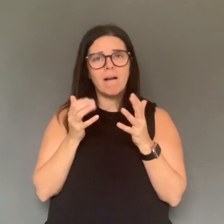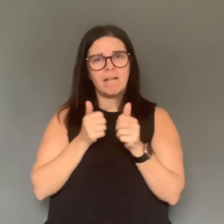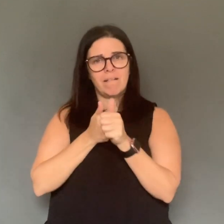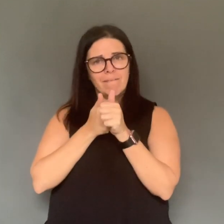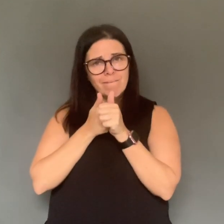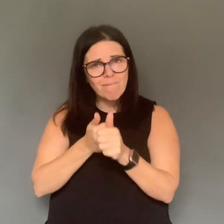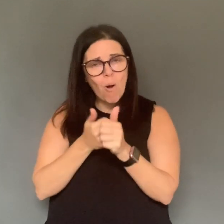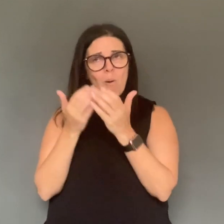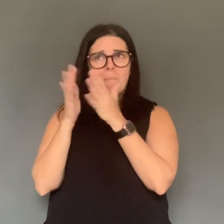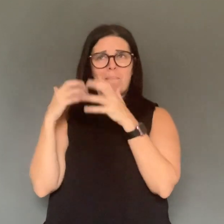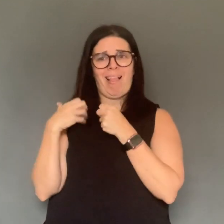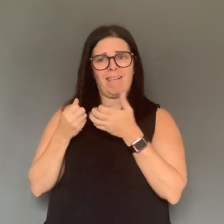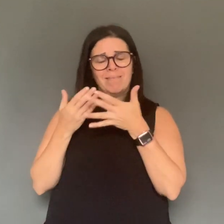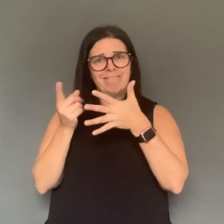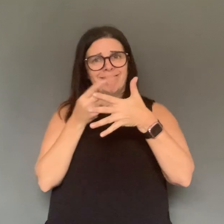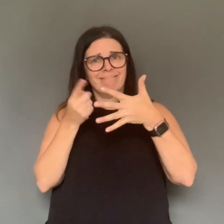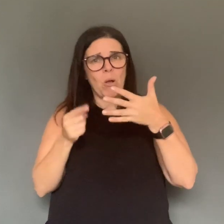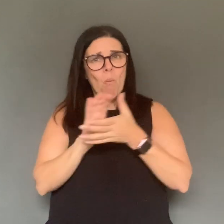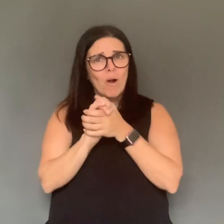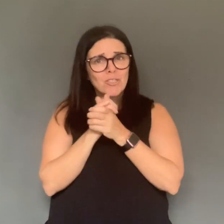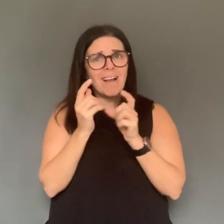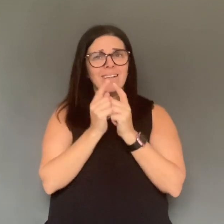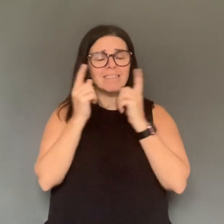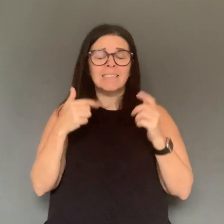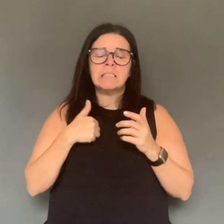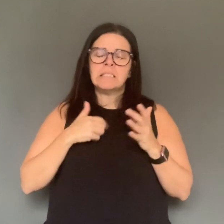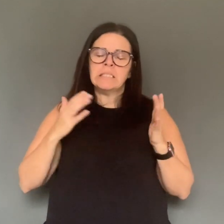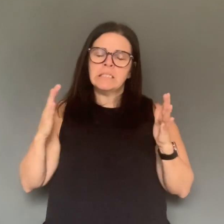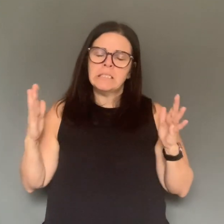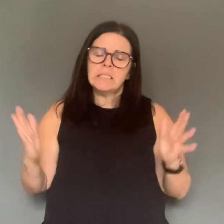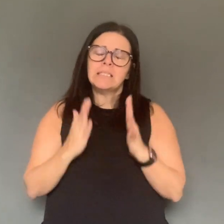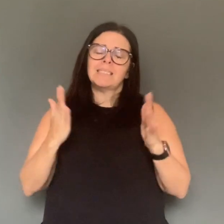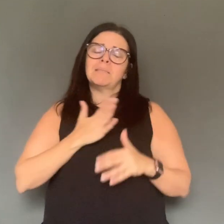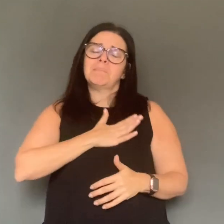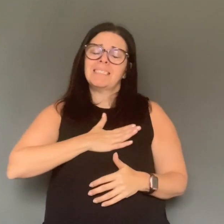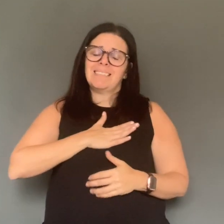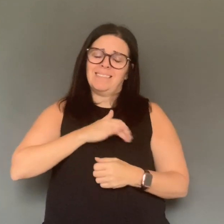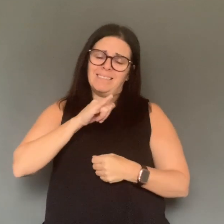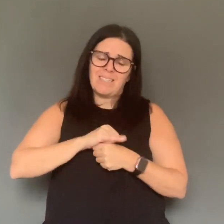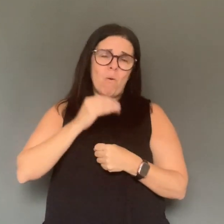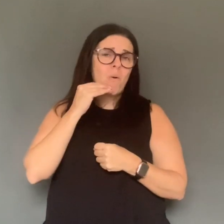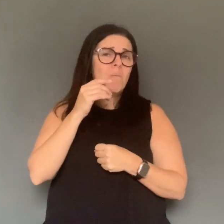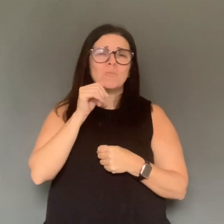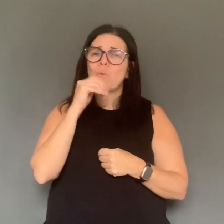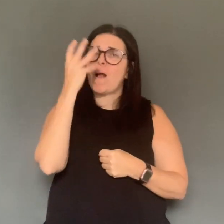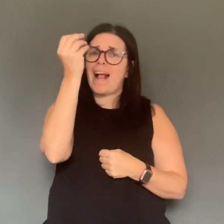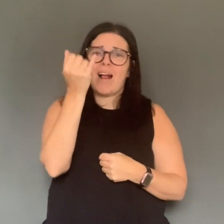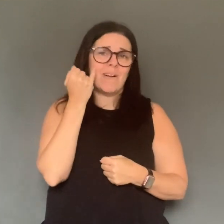if you don't have to. If you do go outside always maintain a distance of two meters from each other.